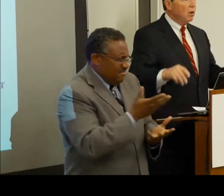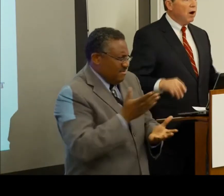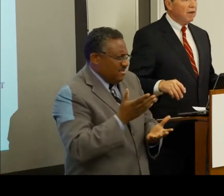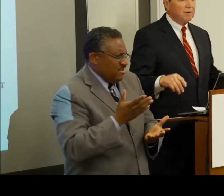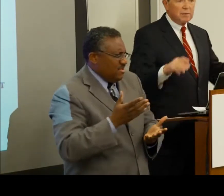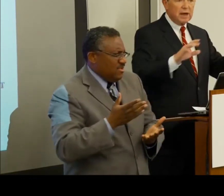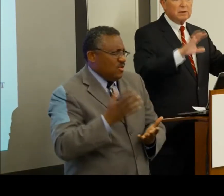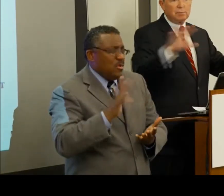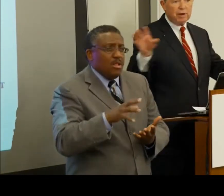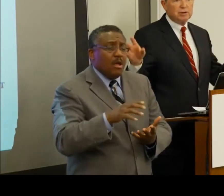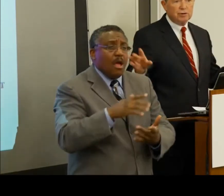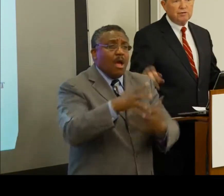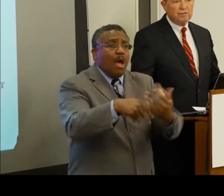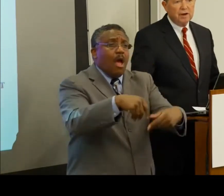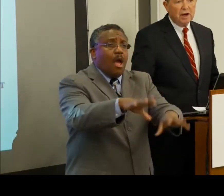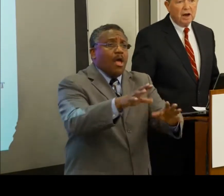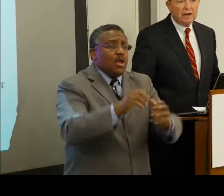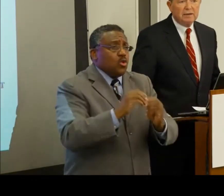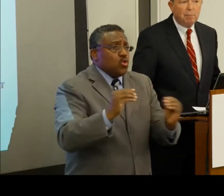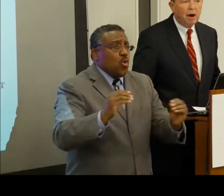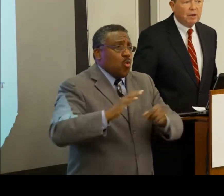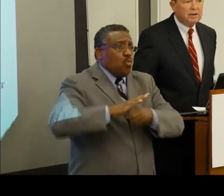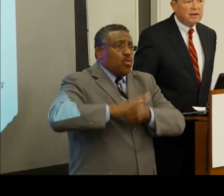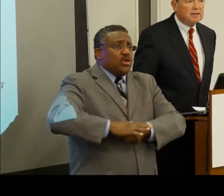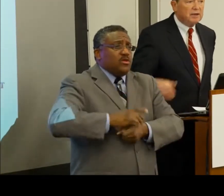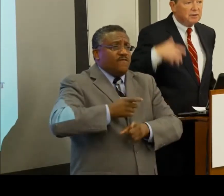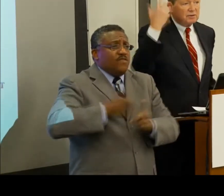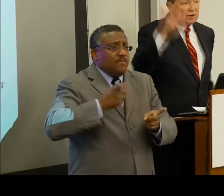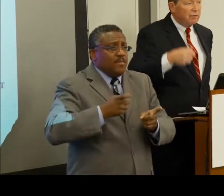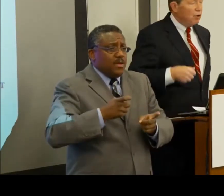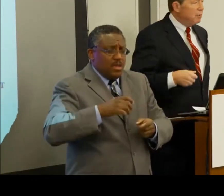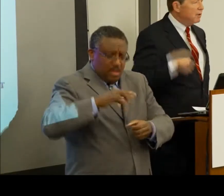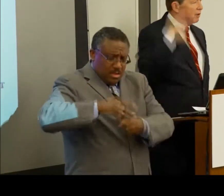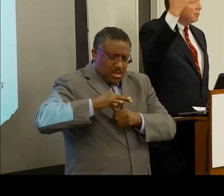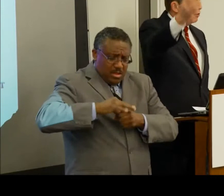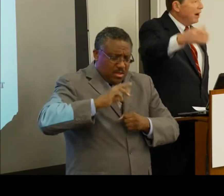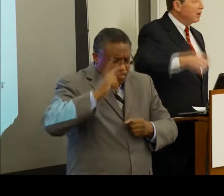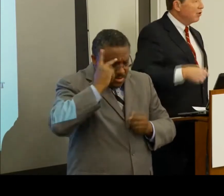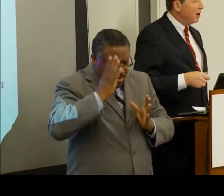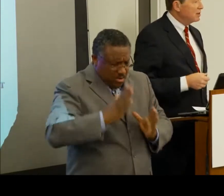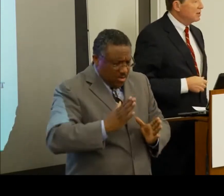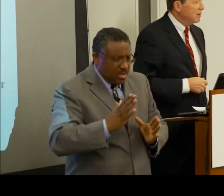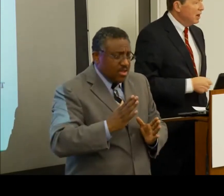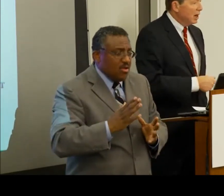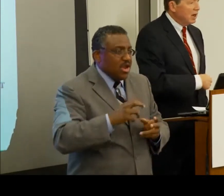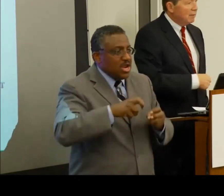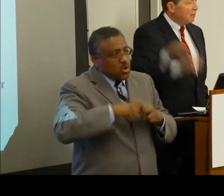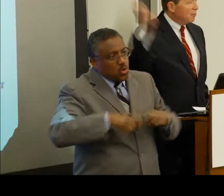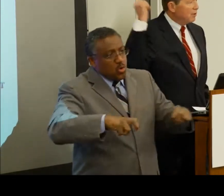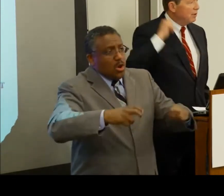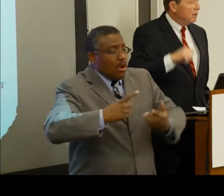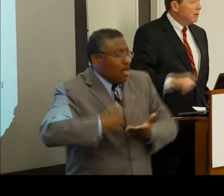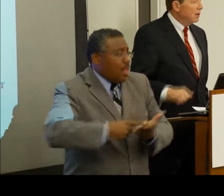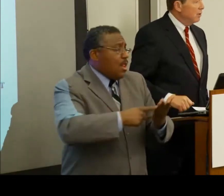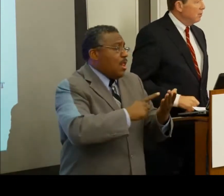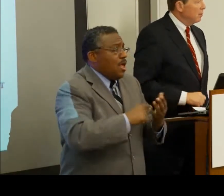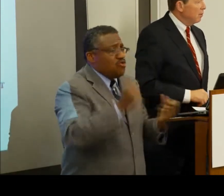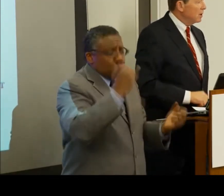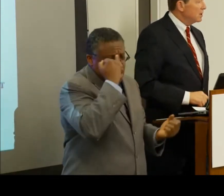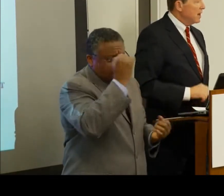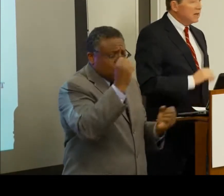go off and without the pressure of elected politics, you know, sit in a room and think grand thoughts and come up with